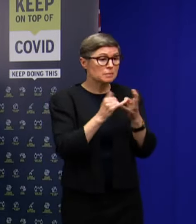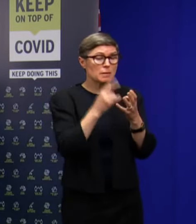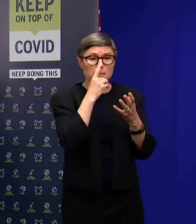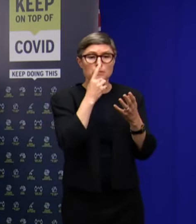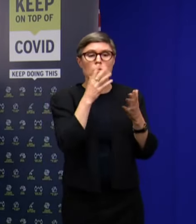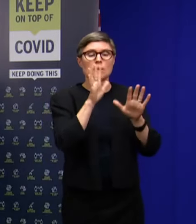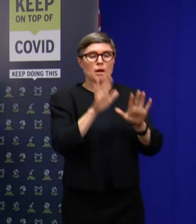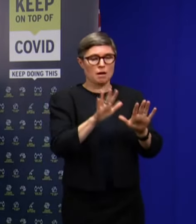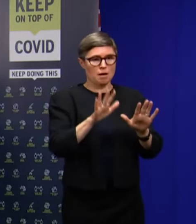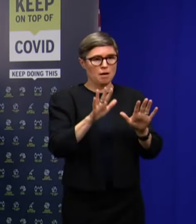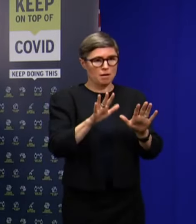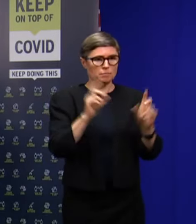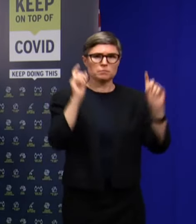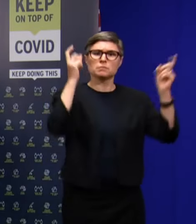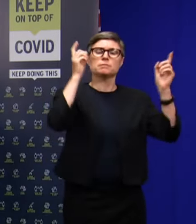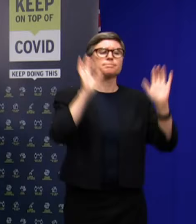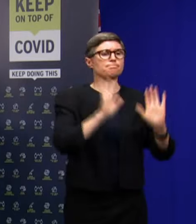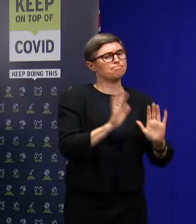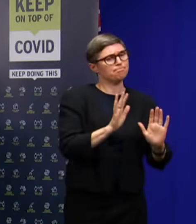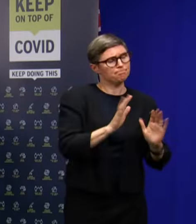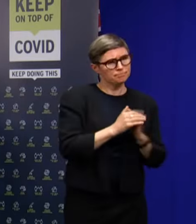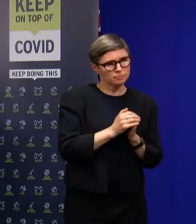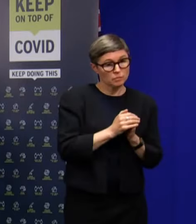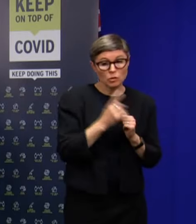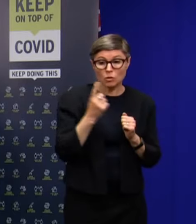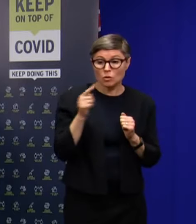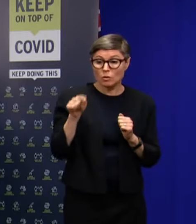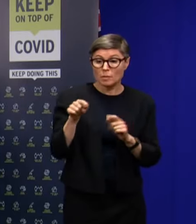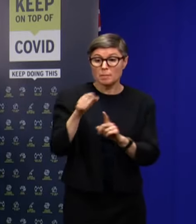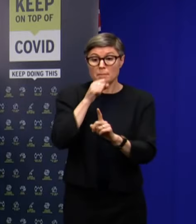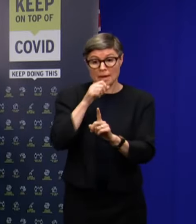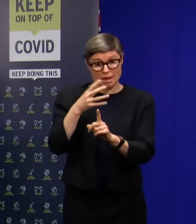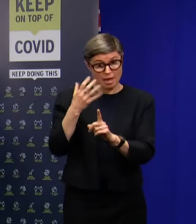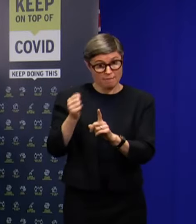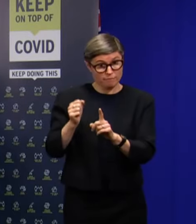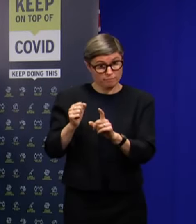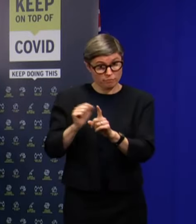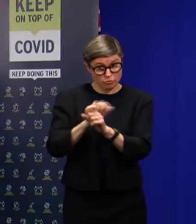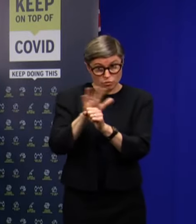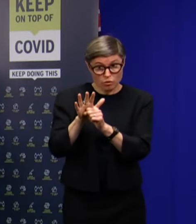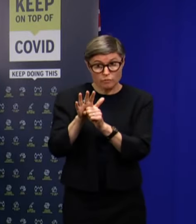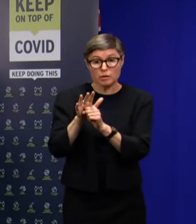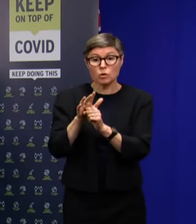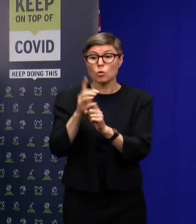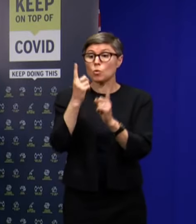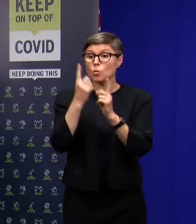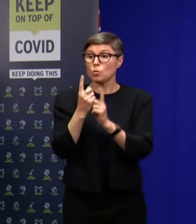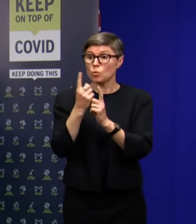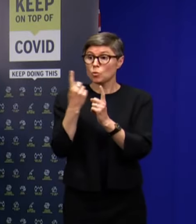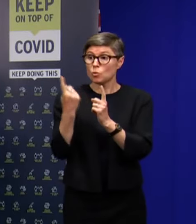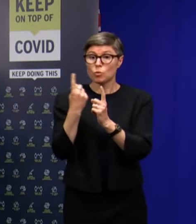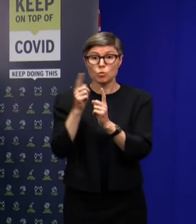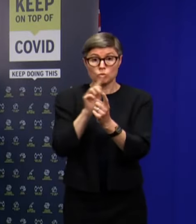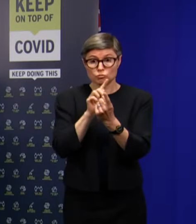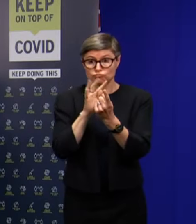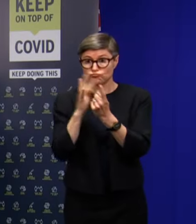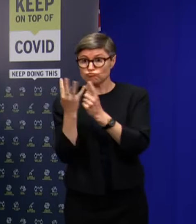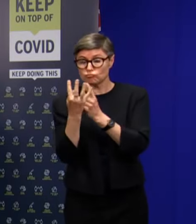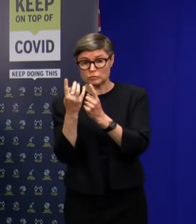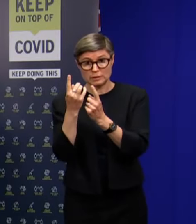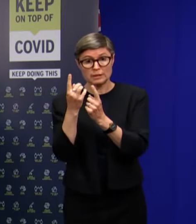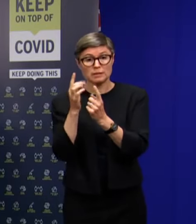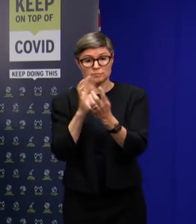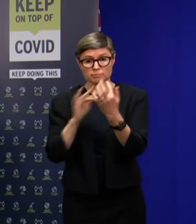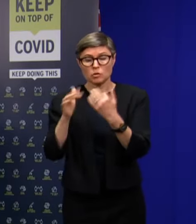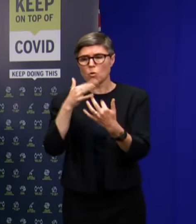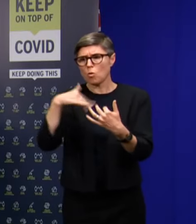terms of the primary close contacts in relation to this case, they have all been isolated. In terms of the casual